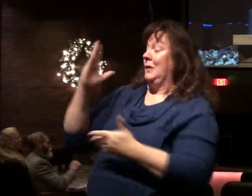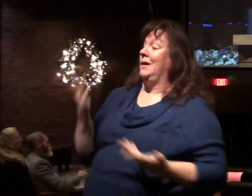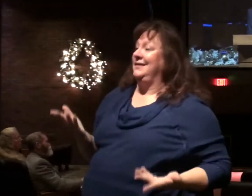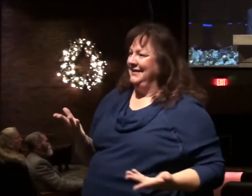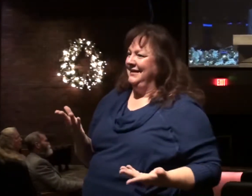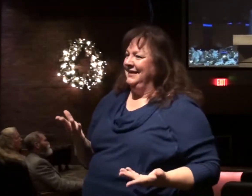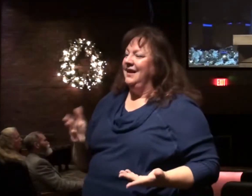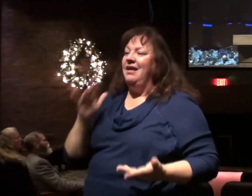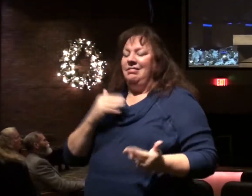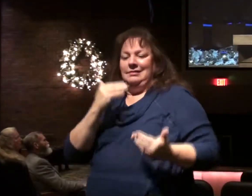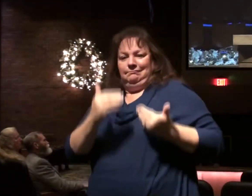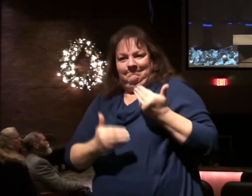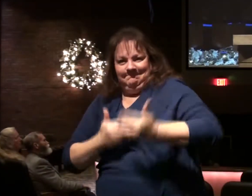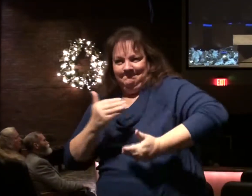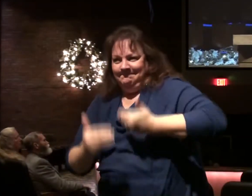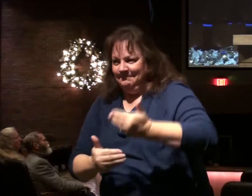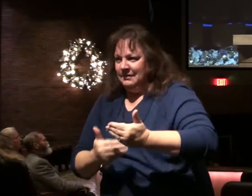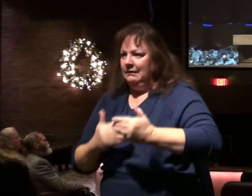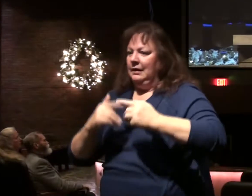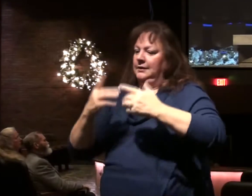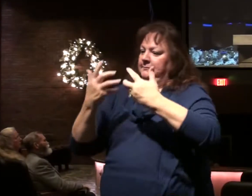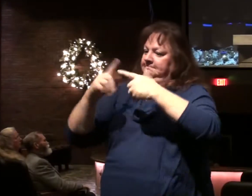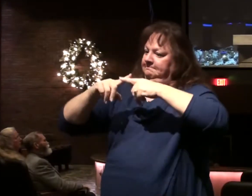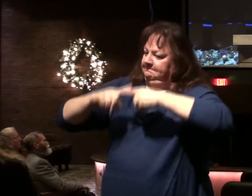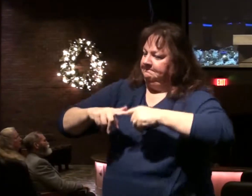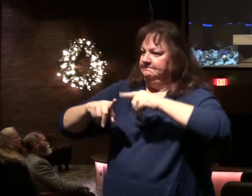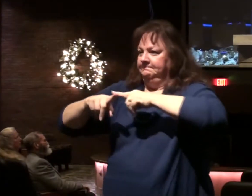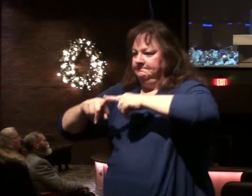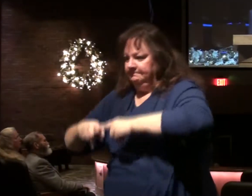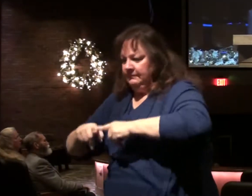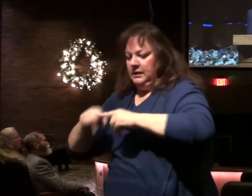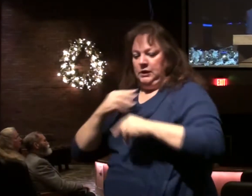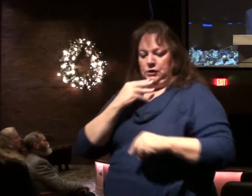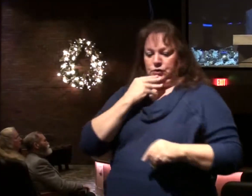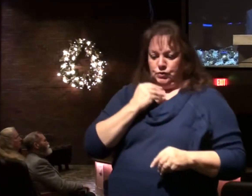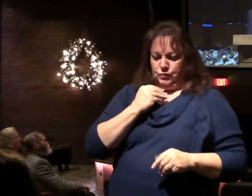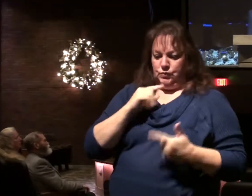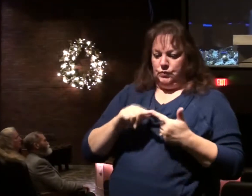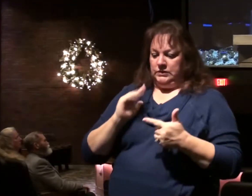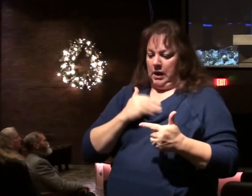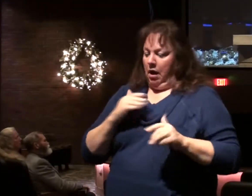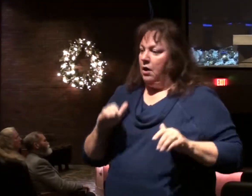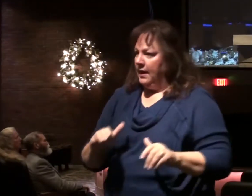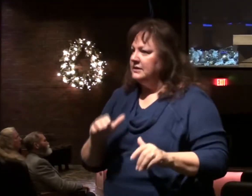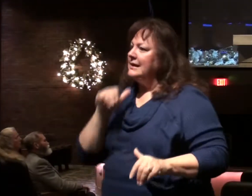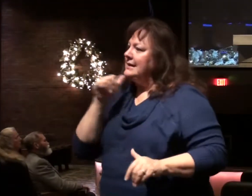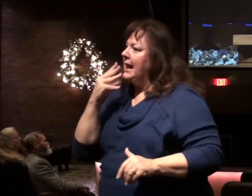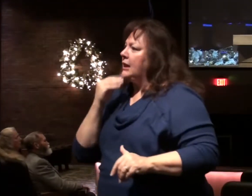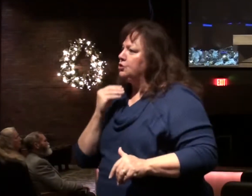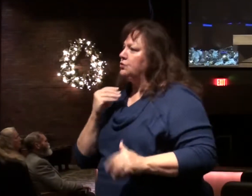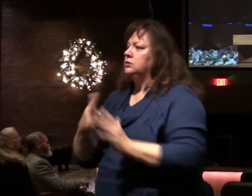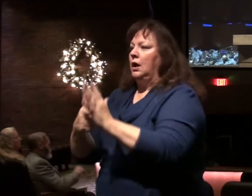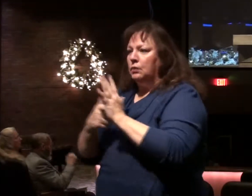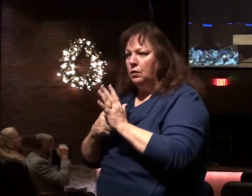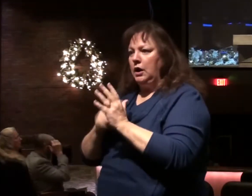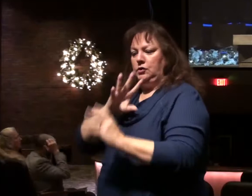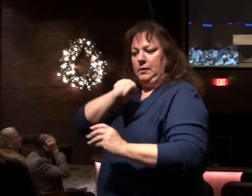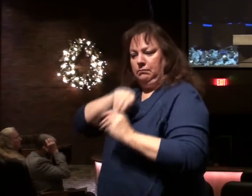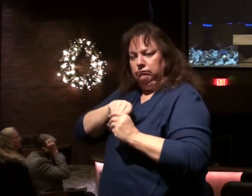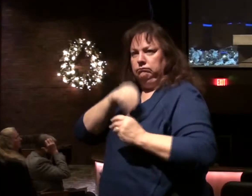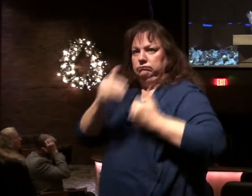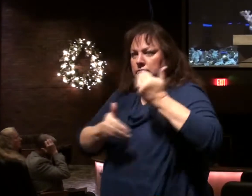These processes are codependent. It depends on the Jews, our actions, but the non-Jews are an essential part of the